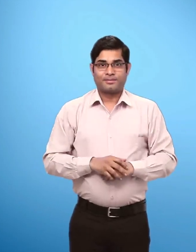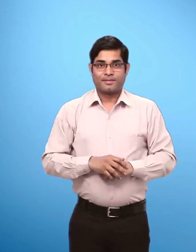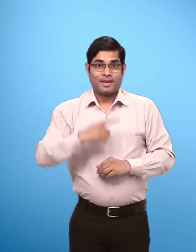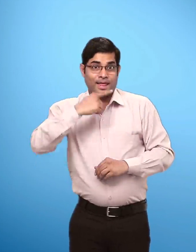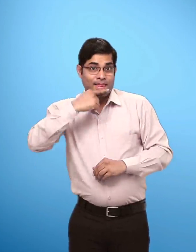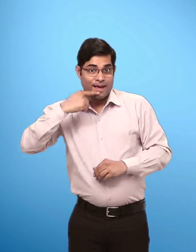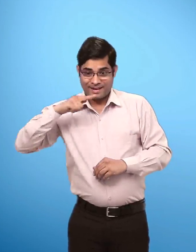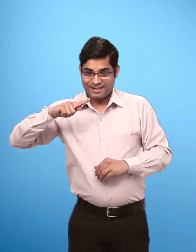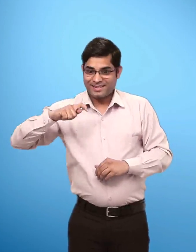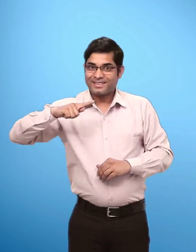Ant Ant